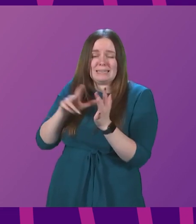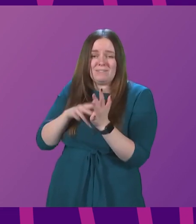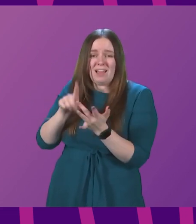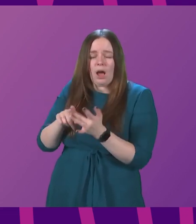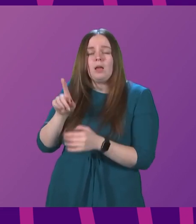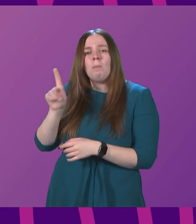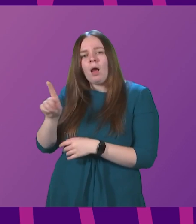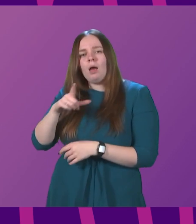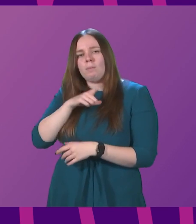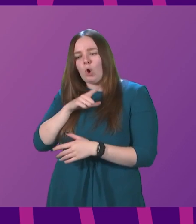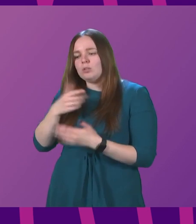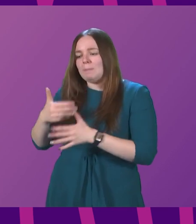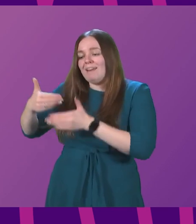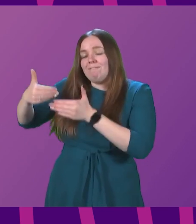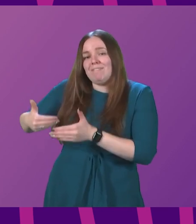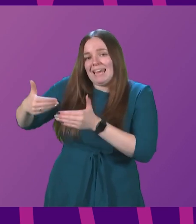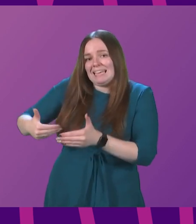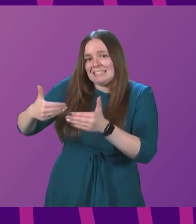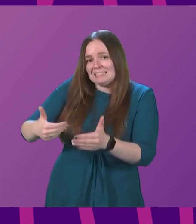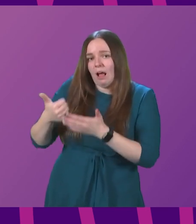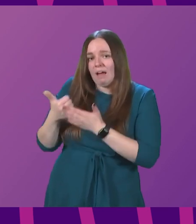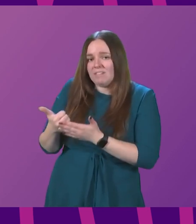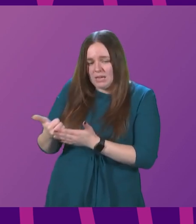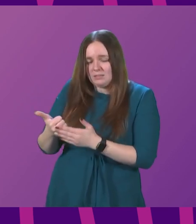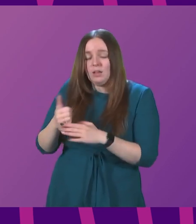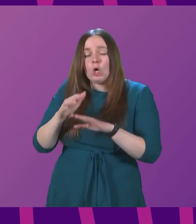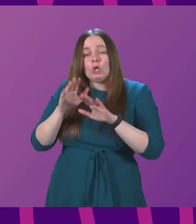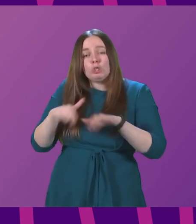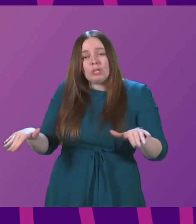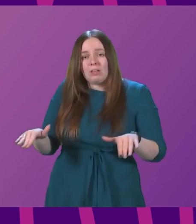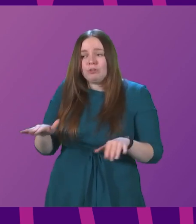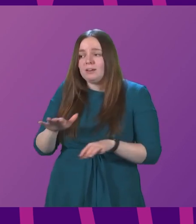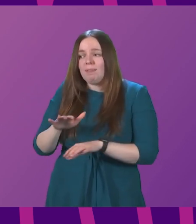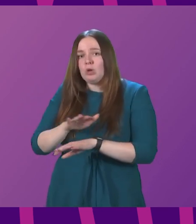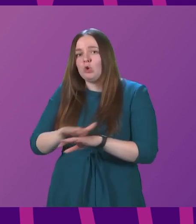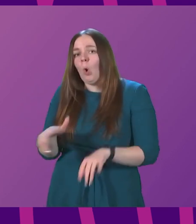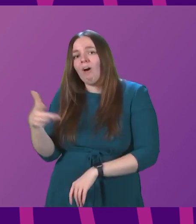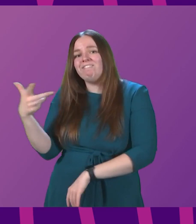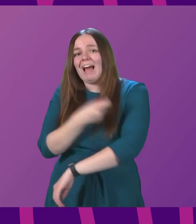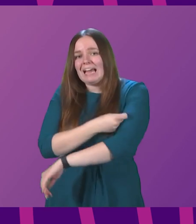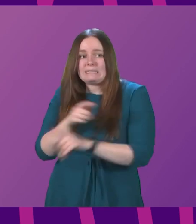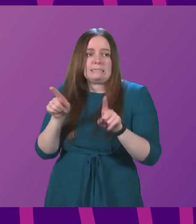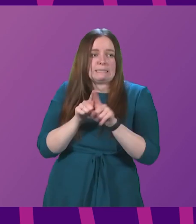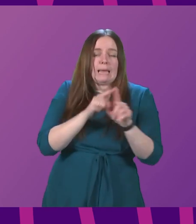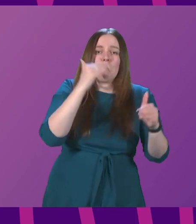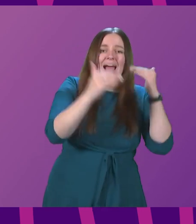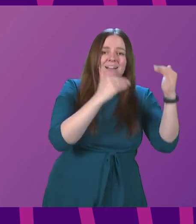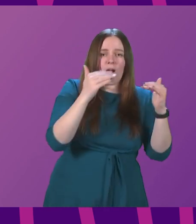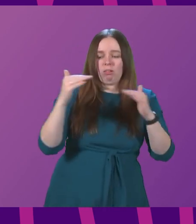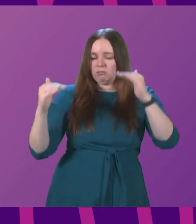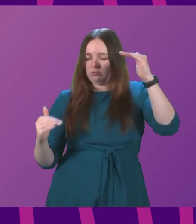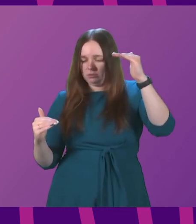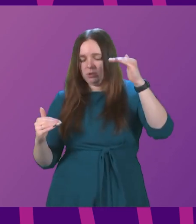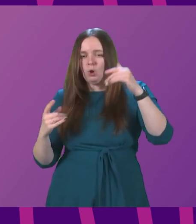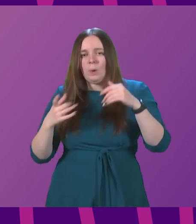nature of JCVI advice, children are not as vaccinated as adults either. So there is a need to